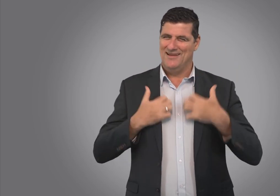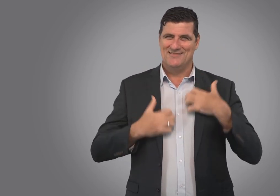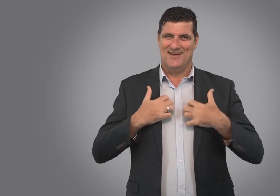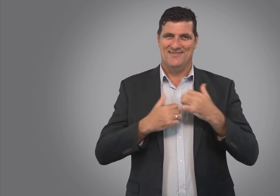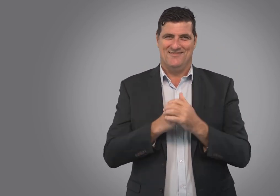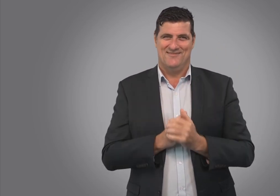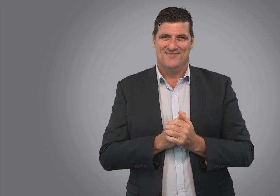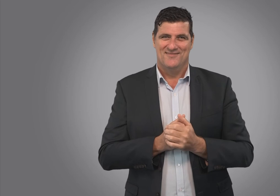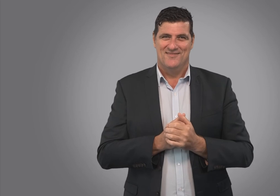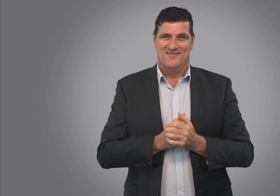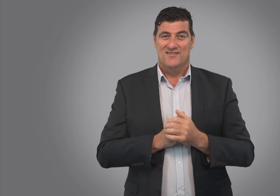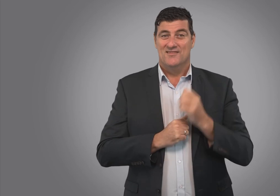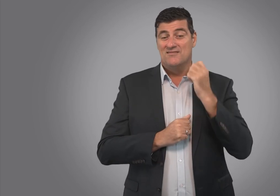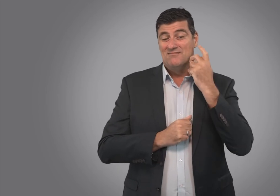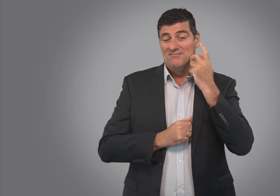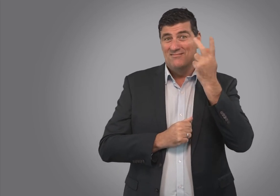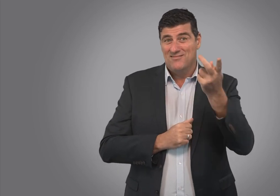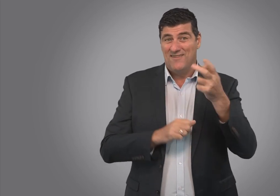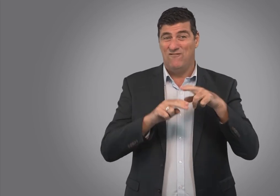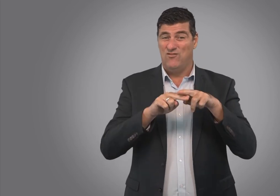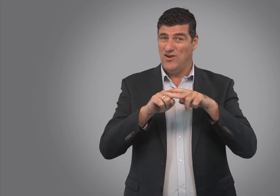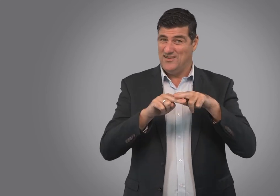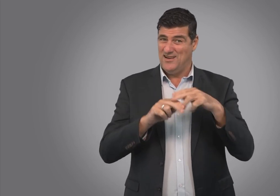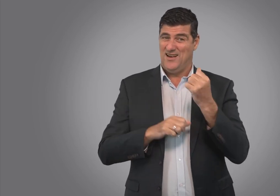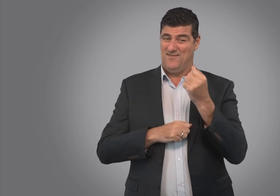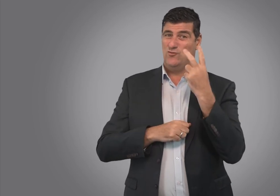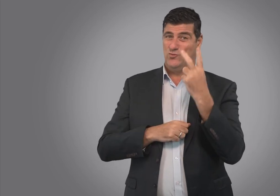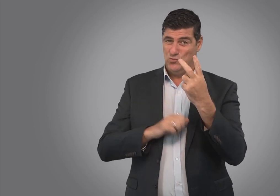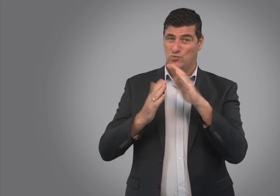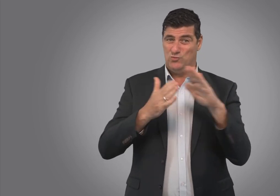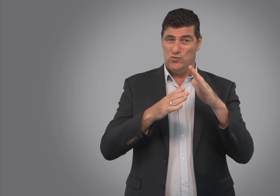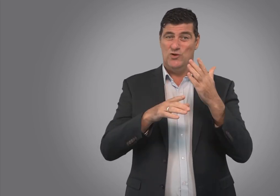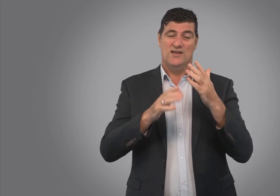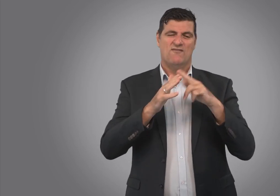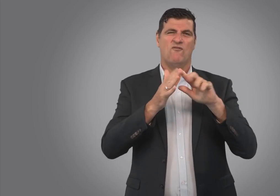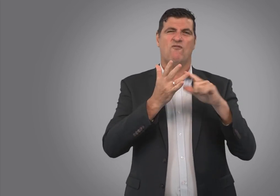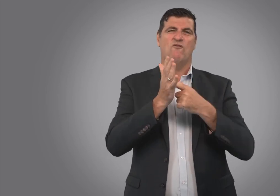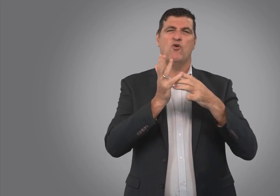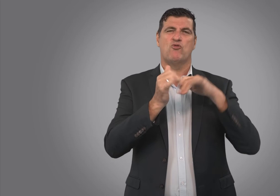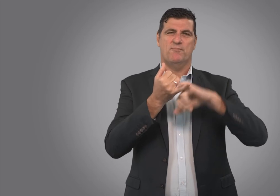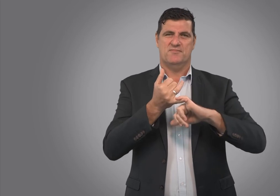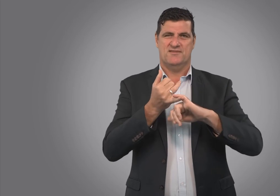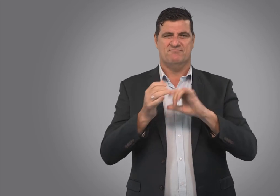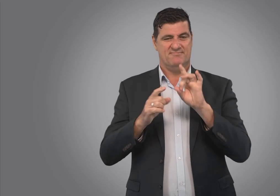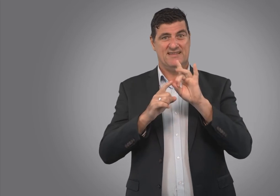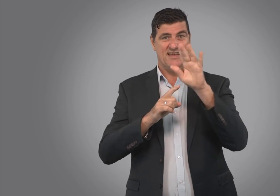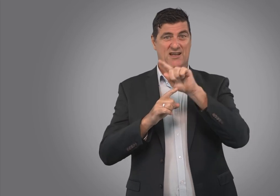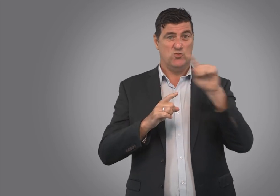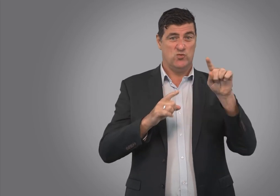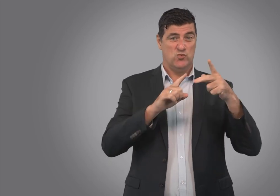exciting. This Friday we'll be having two community forums. One from 10 till 12 for the